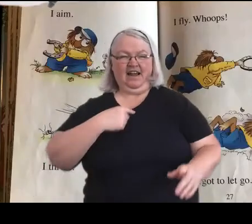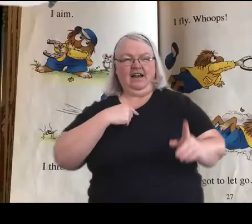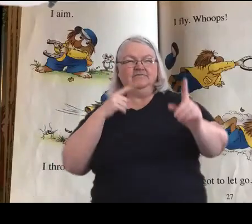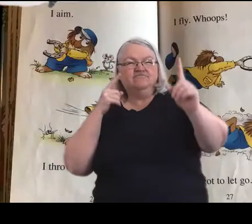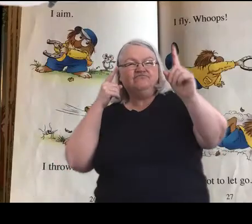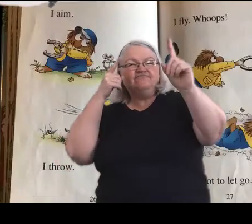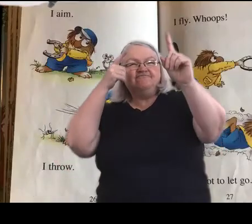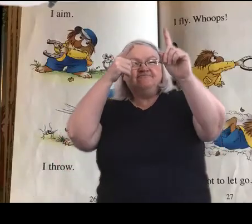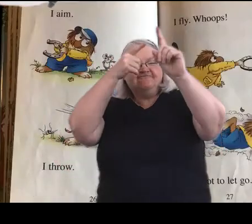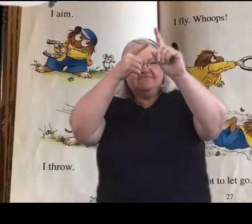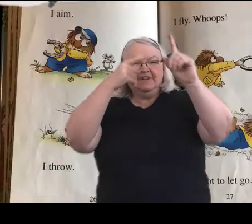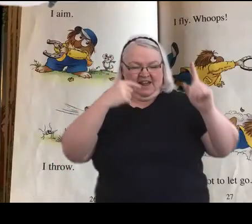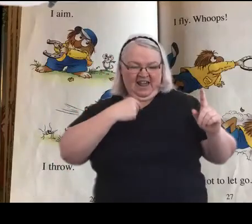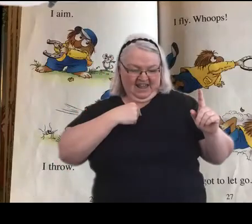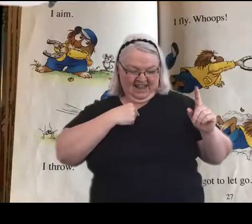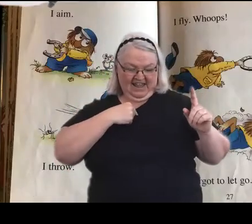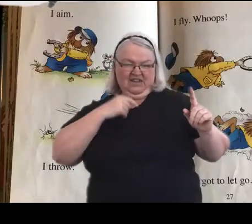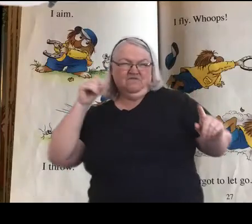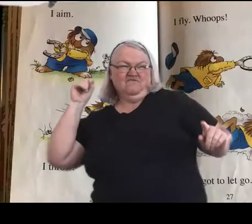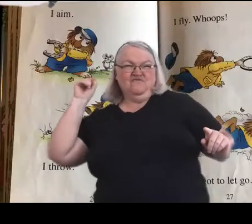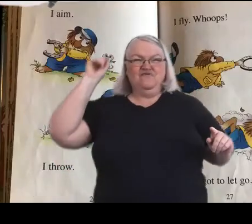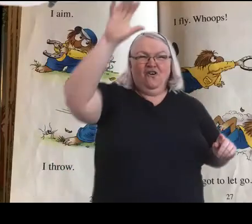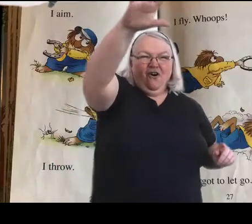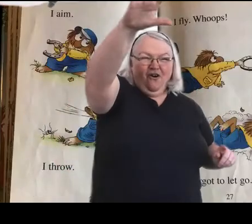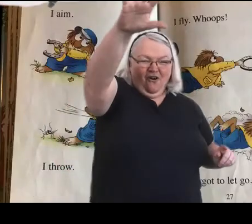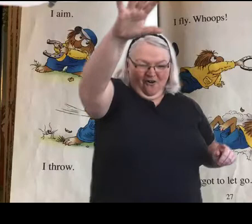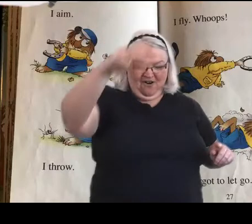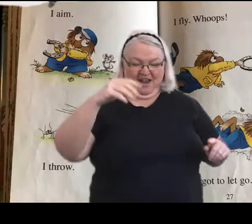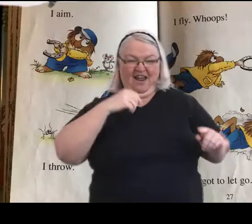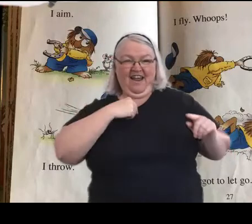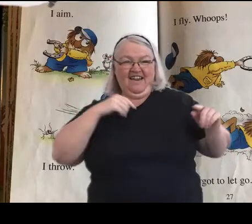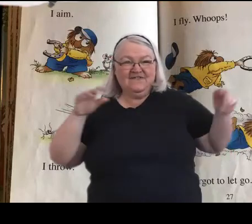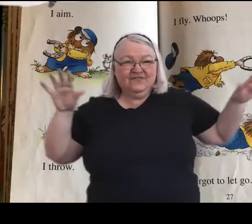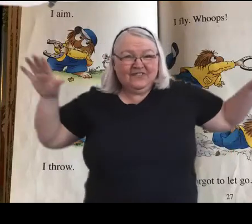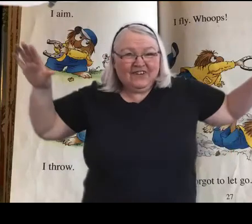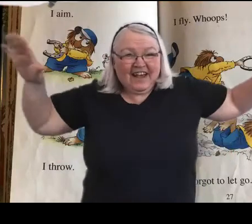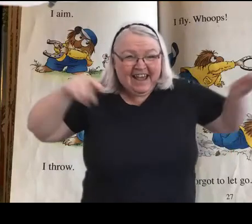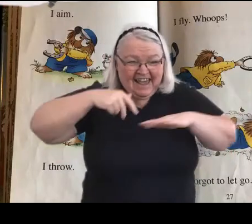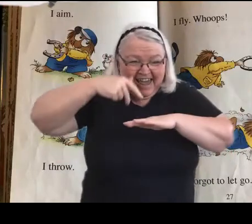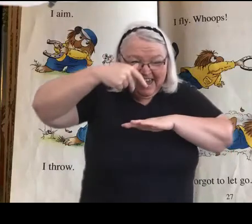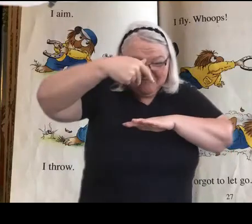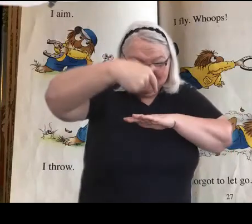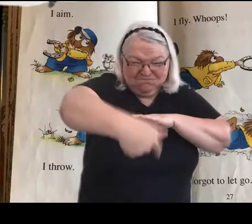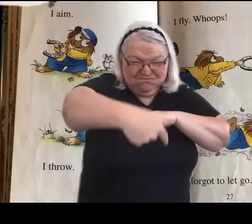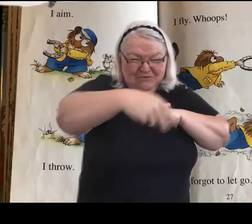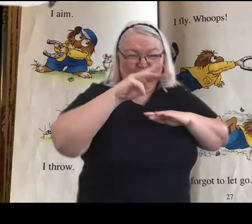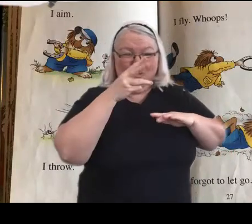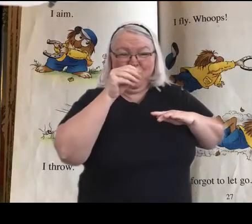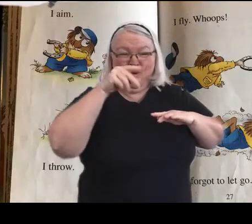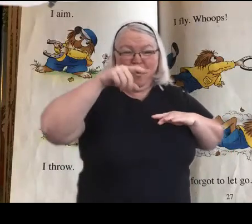I aim. I throw. I fly. Whoops.